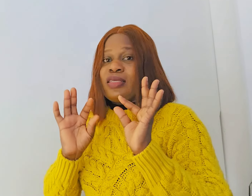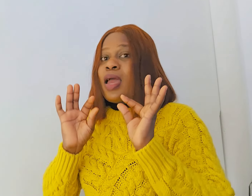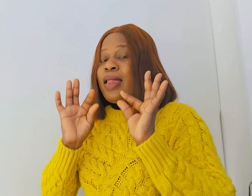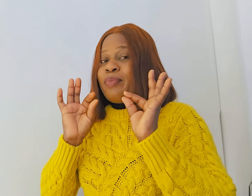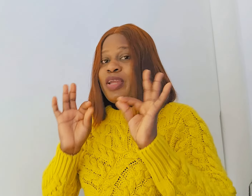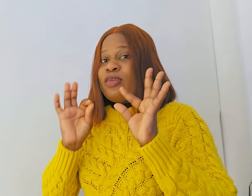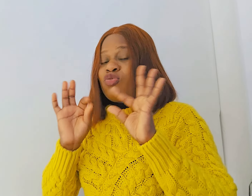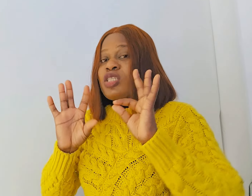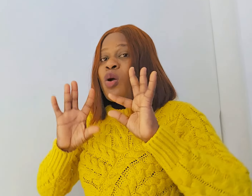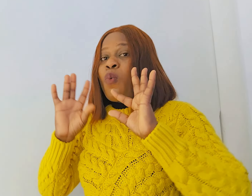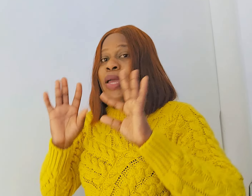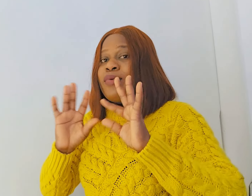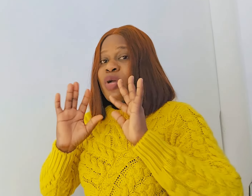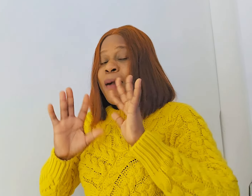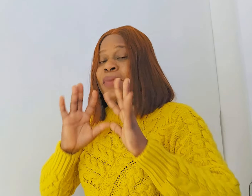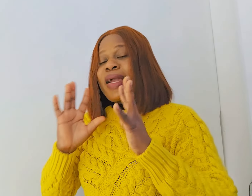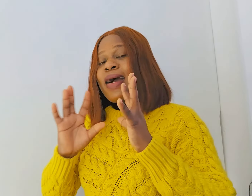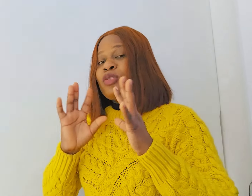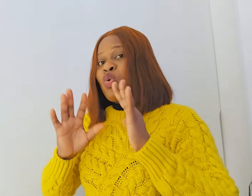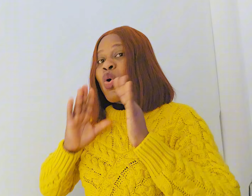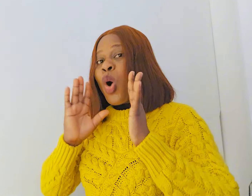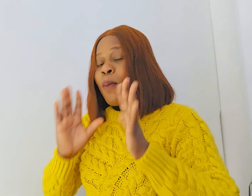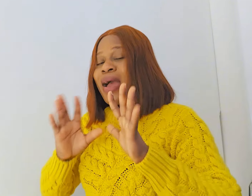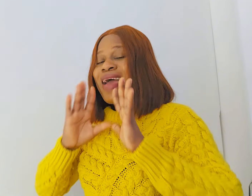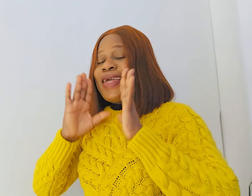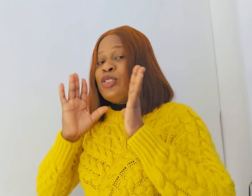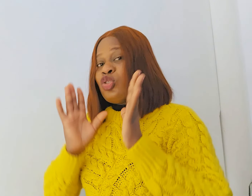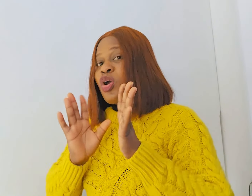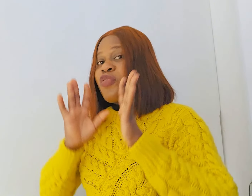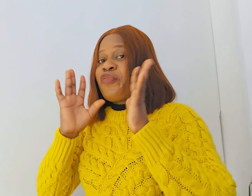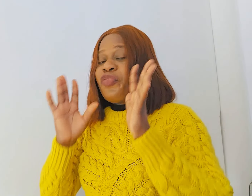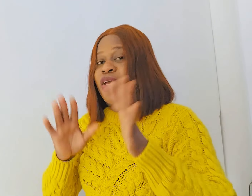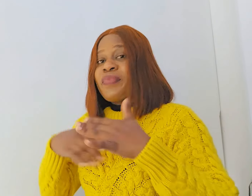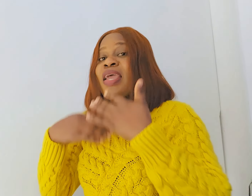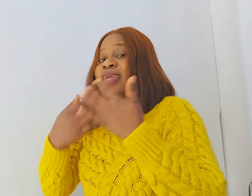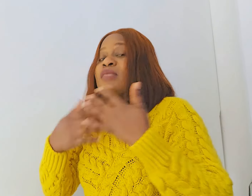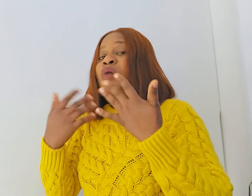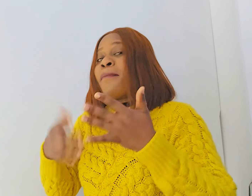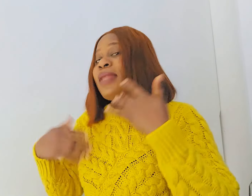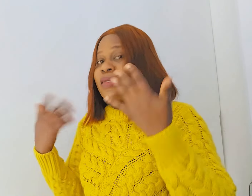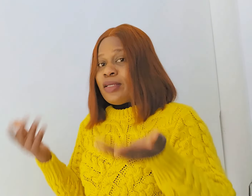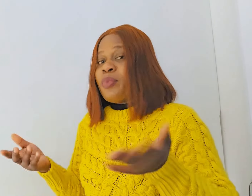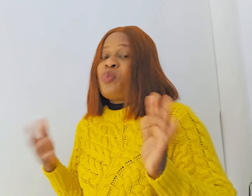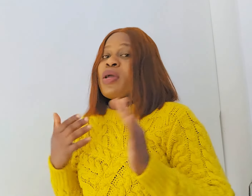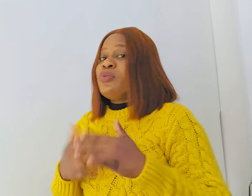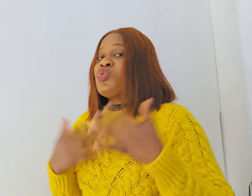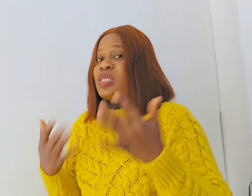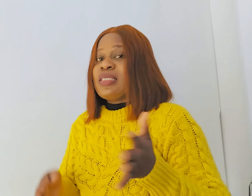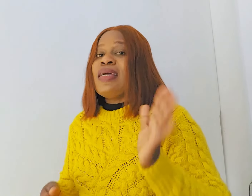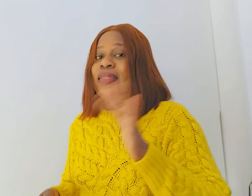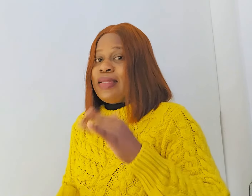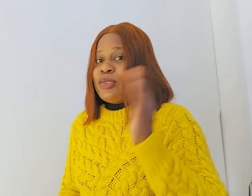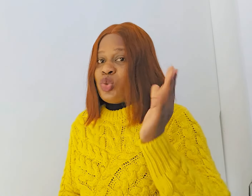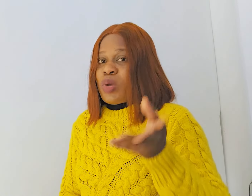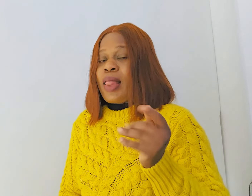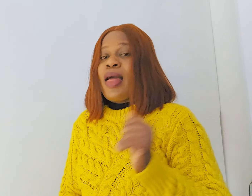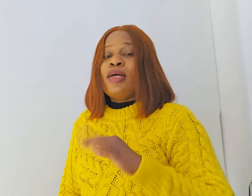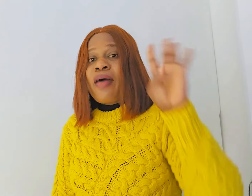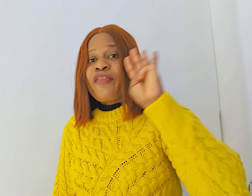penetrator where you can make her to come and enjoy it fully it's more pleasurable when you do it in this way our